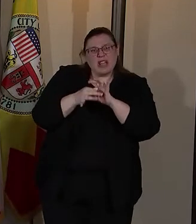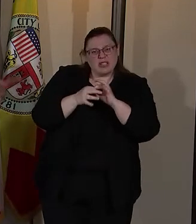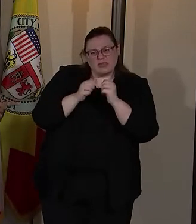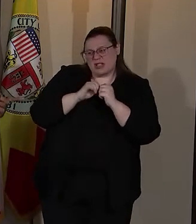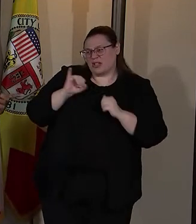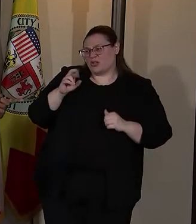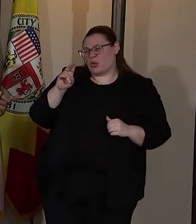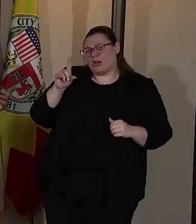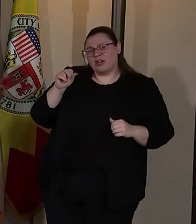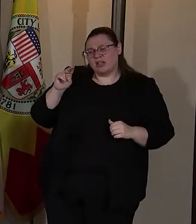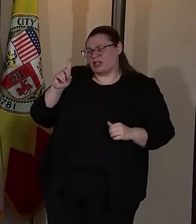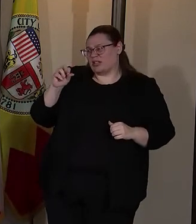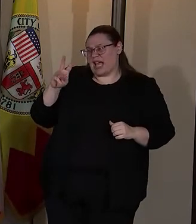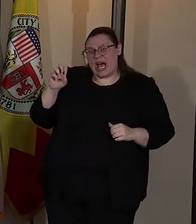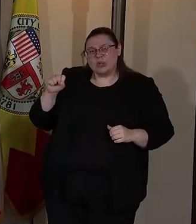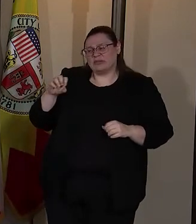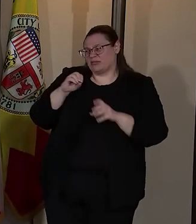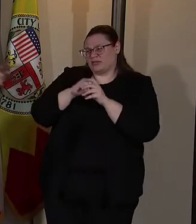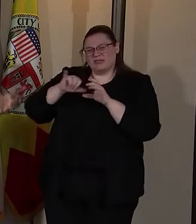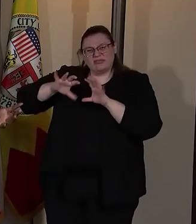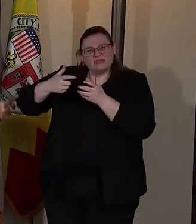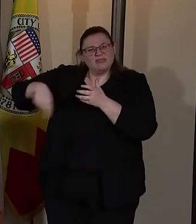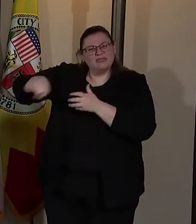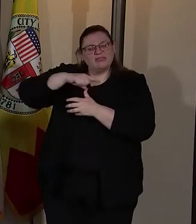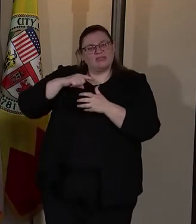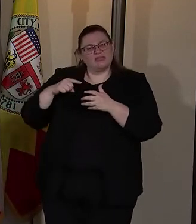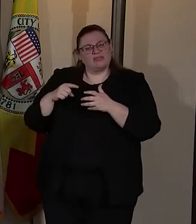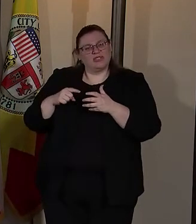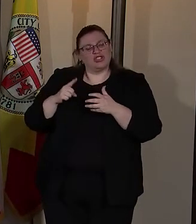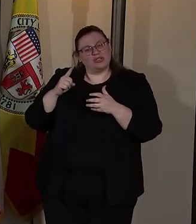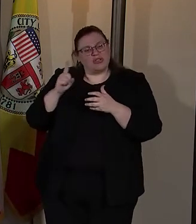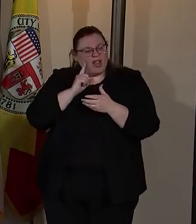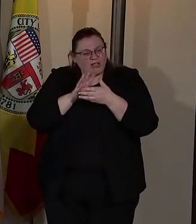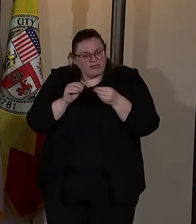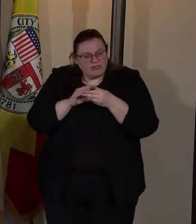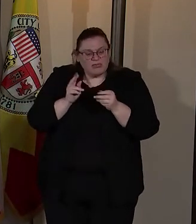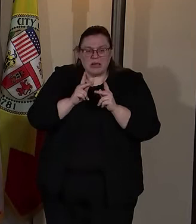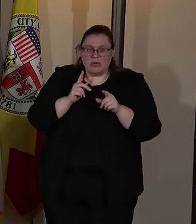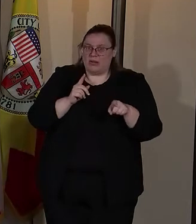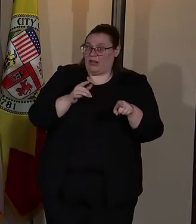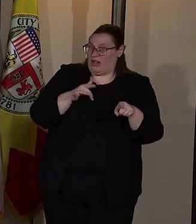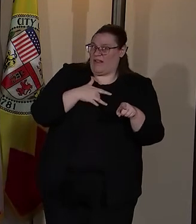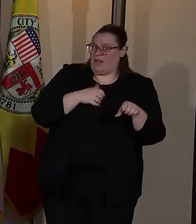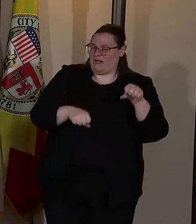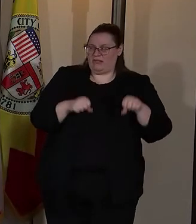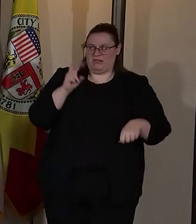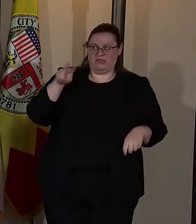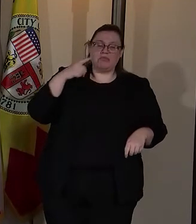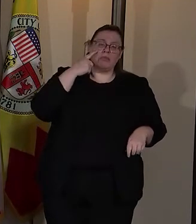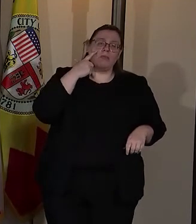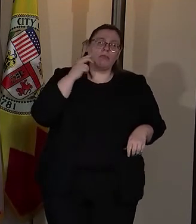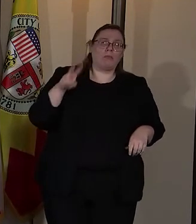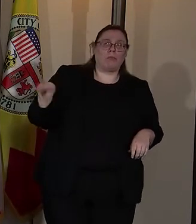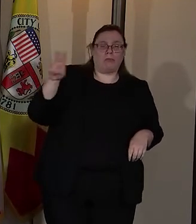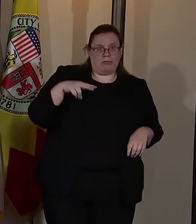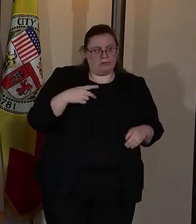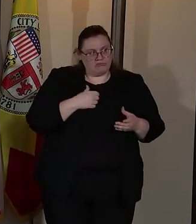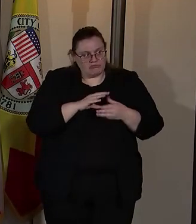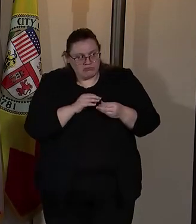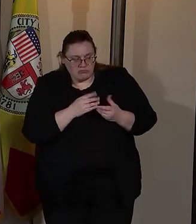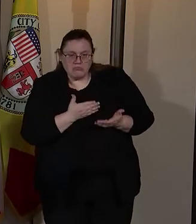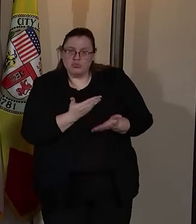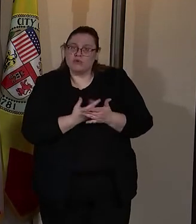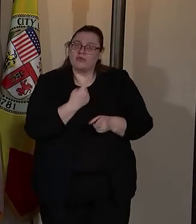Downs and in, in the projects. And so they provided testimony to people who were a little bit skeptical in the beginning. And so we thank you for your